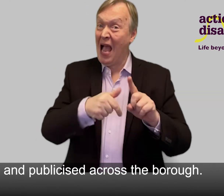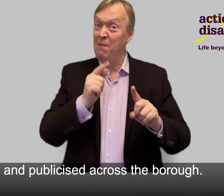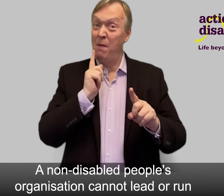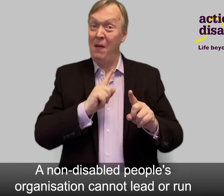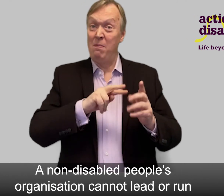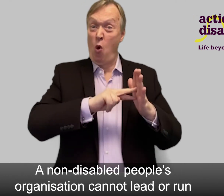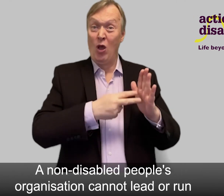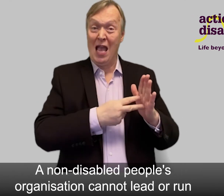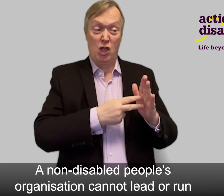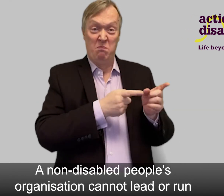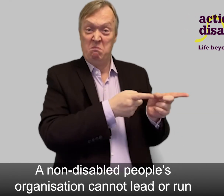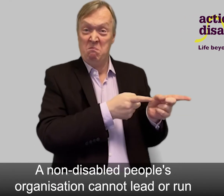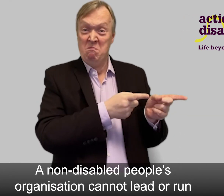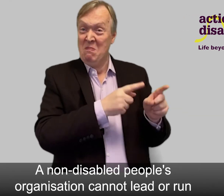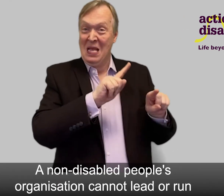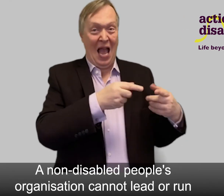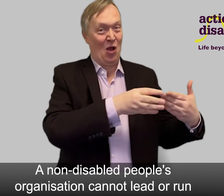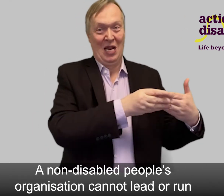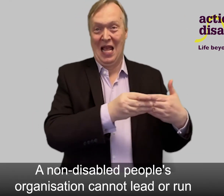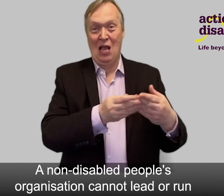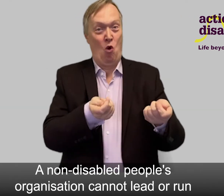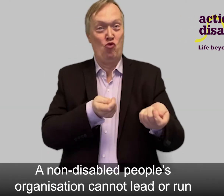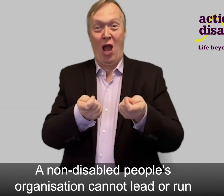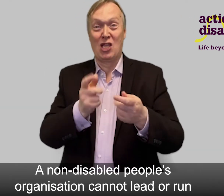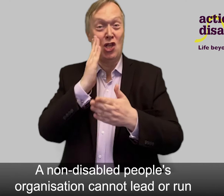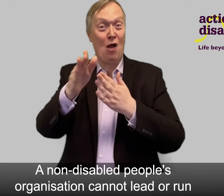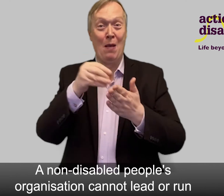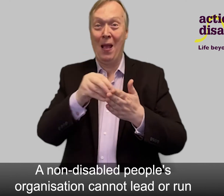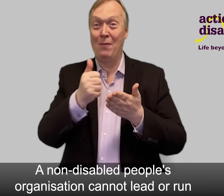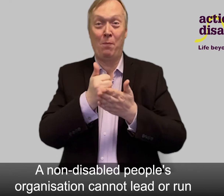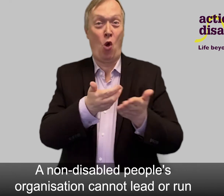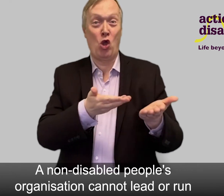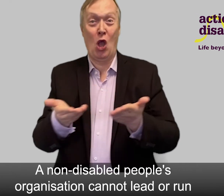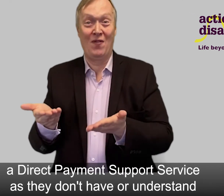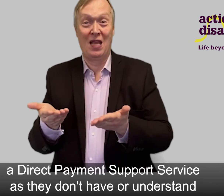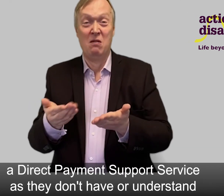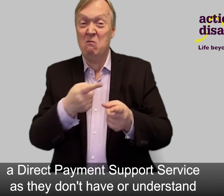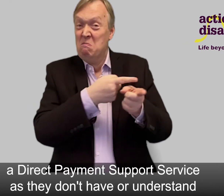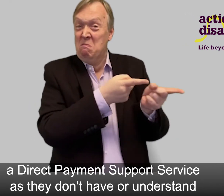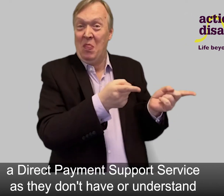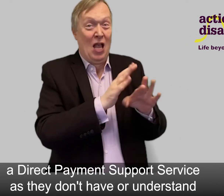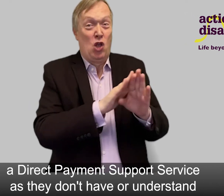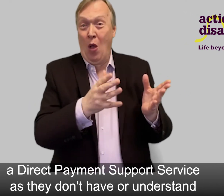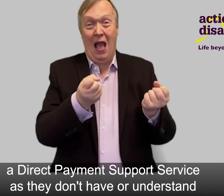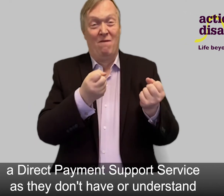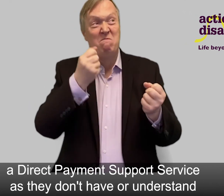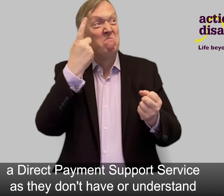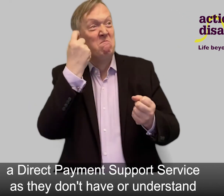A non-disabled people's organisation cannot lead or run a Direct Payment Support Service